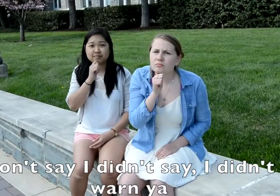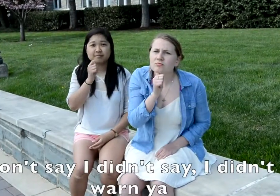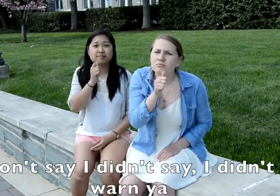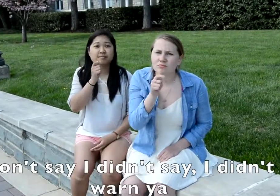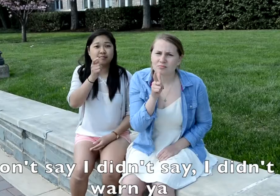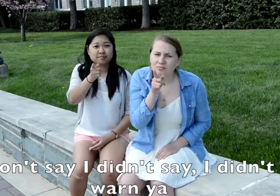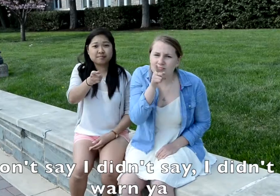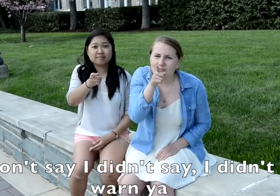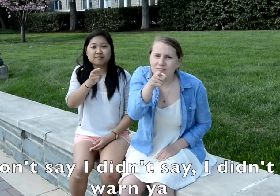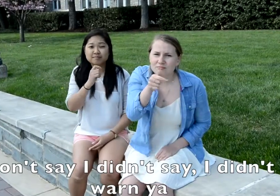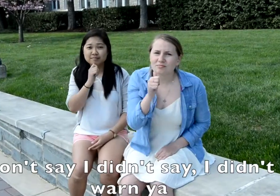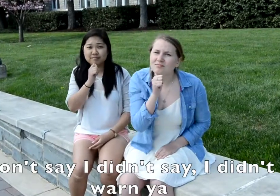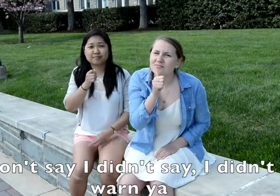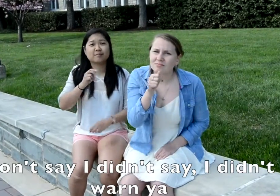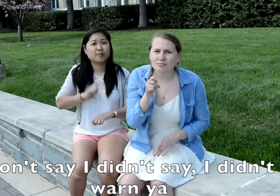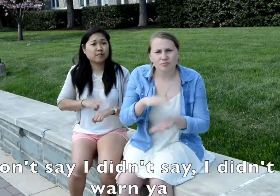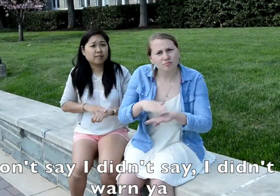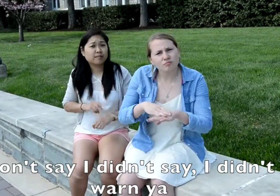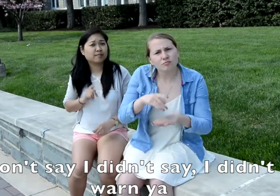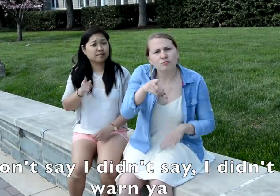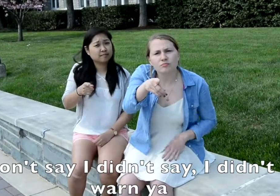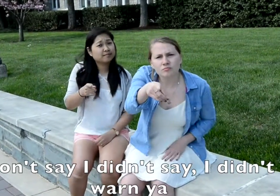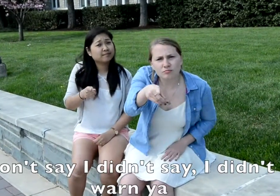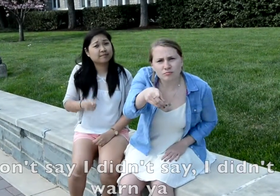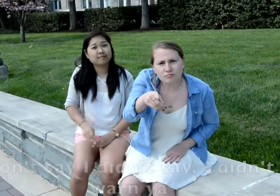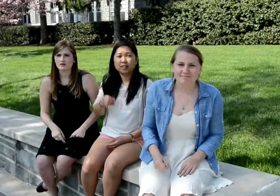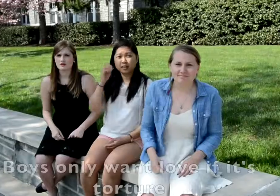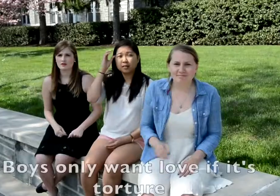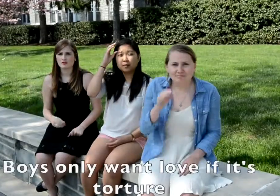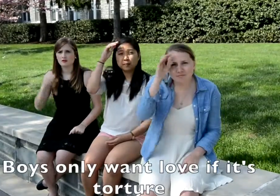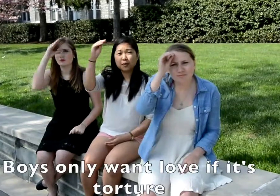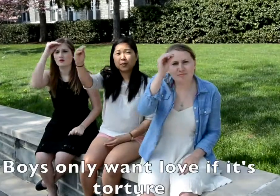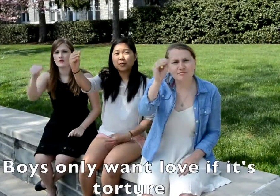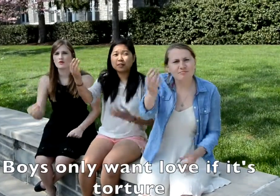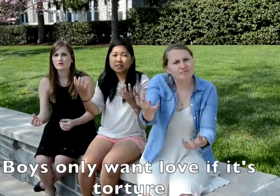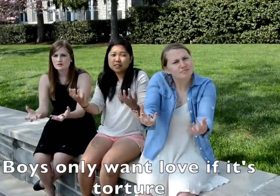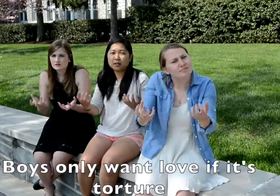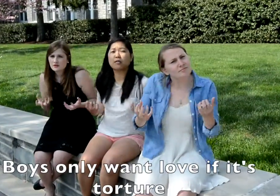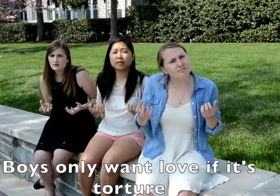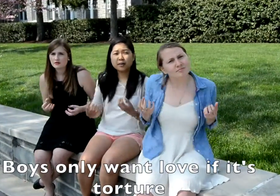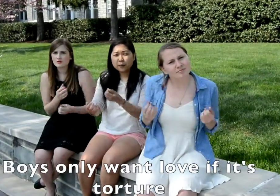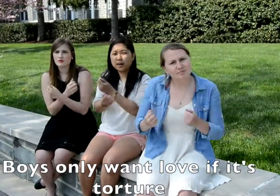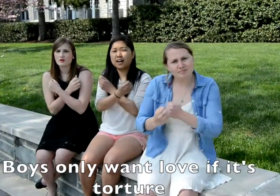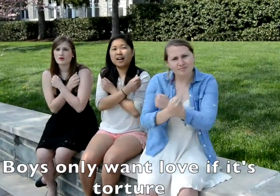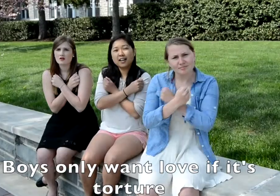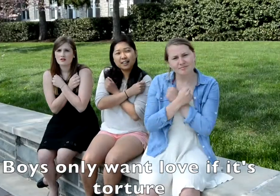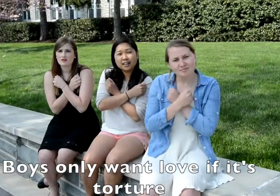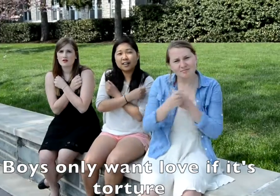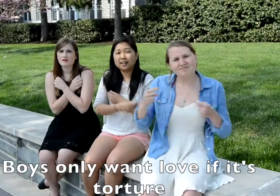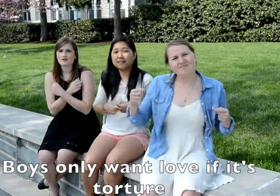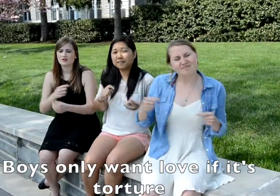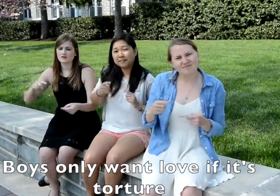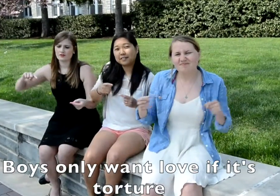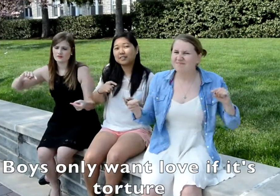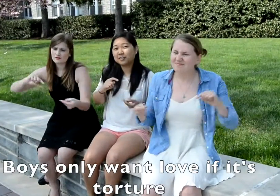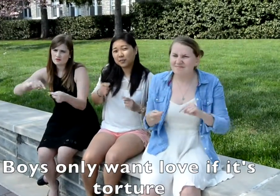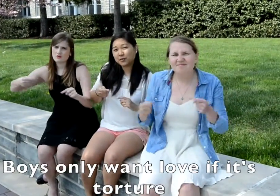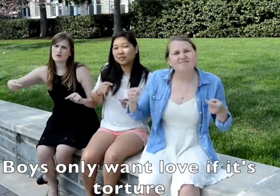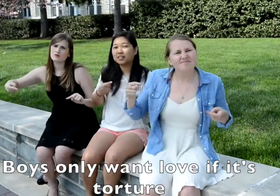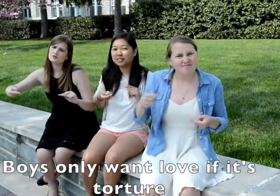Don't say I didn't Say I didn't warn ya Boys only want love if